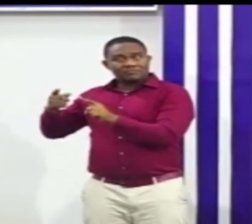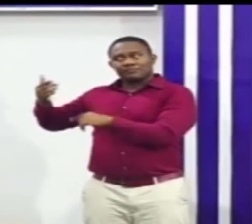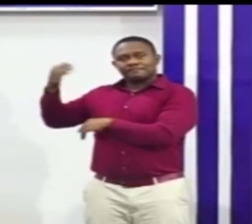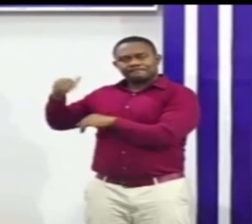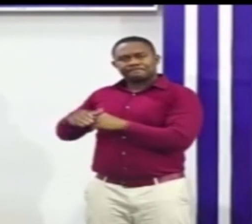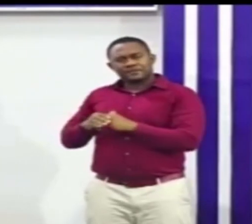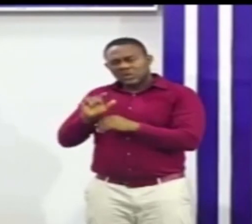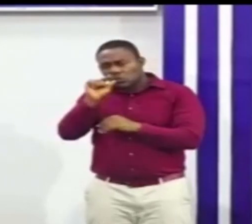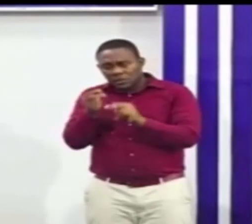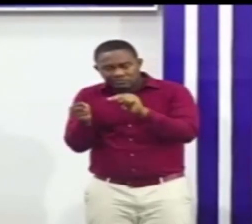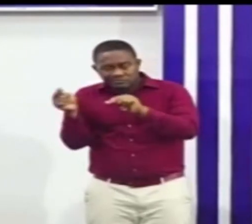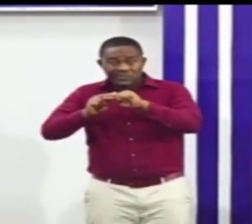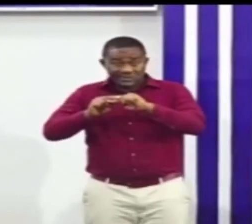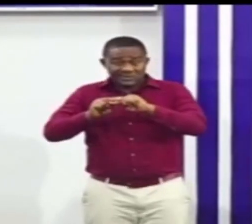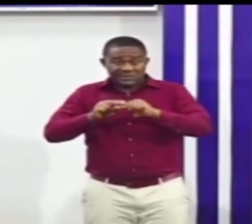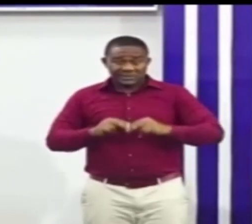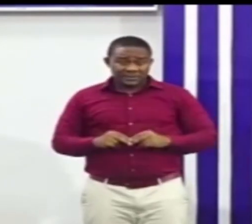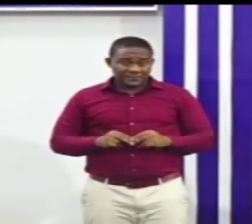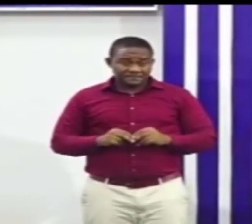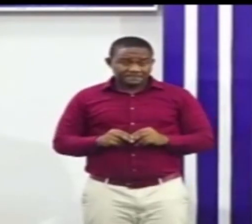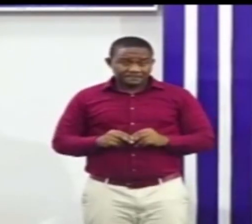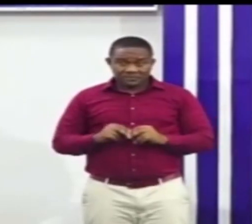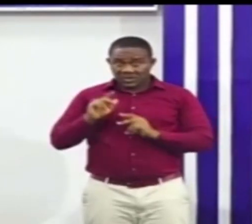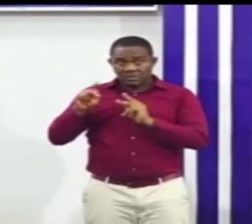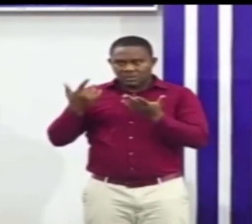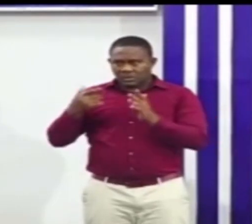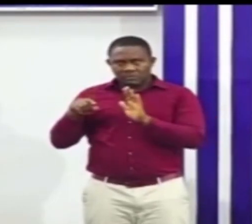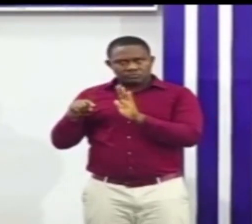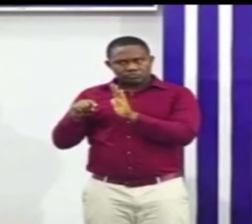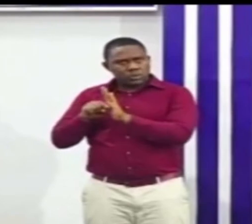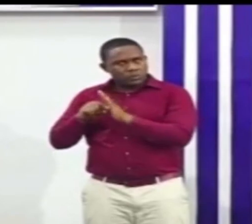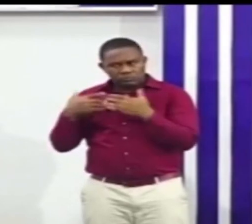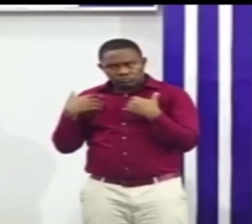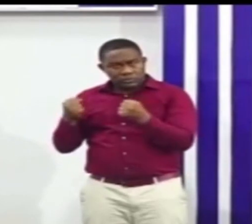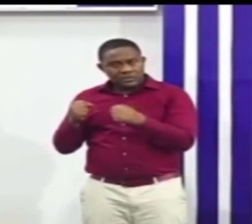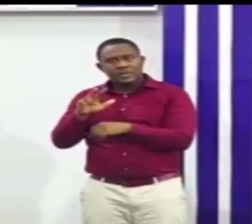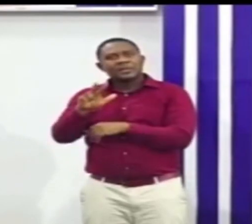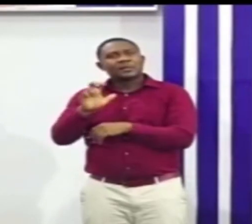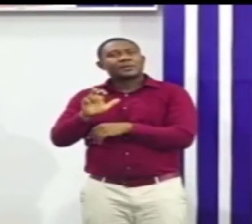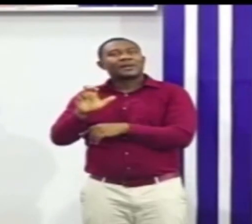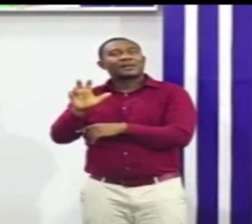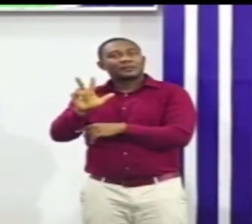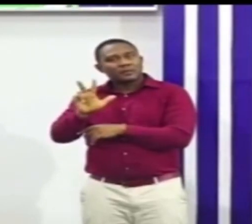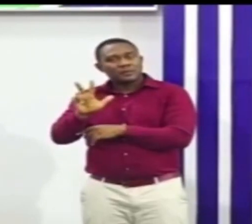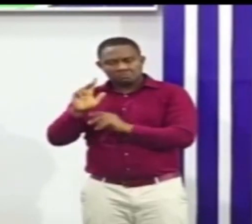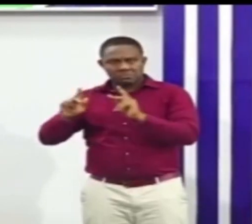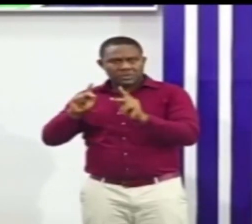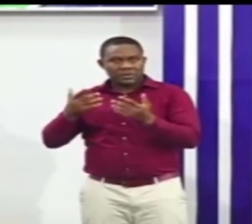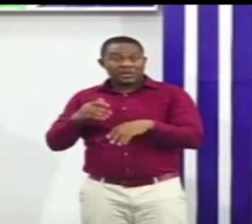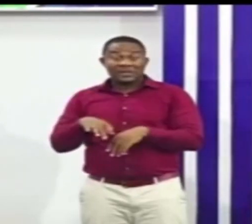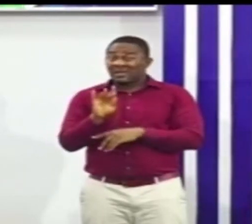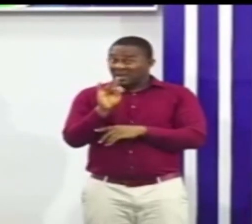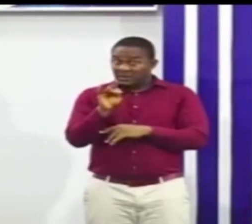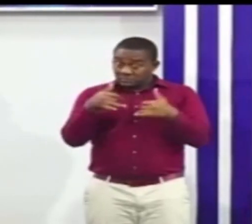slight increase of those recovered has moved to about 303 cases and 18 deaths.